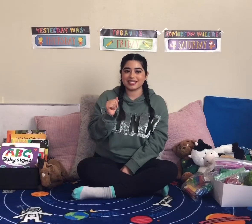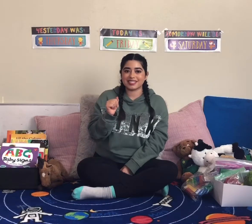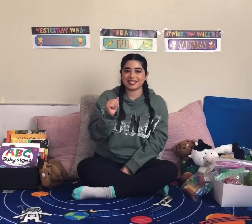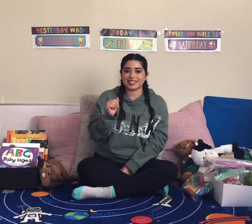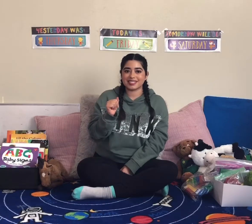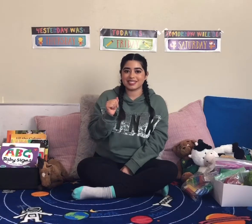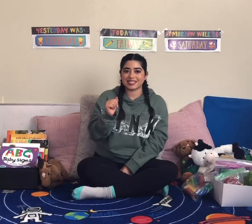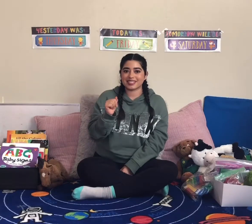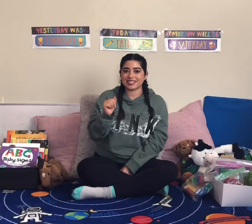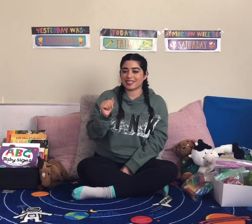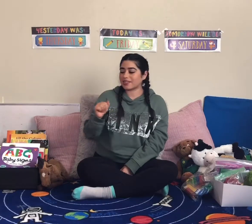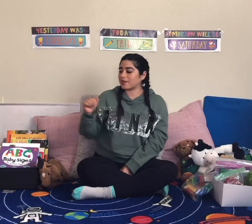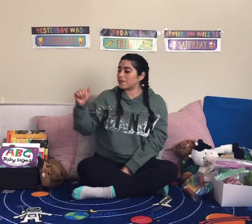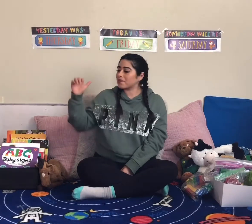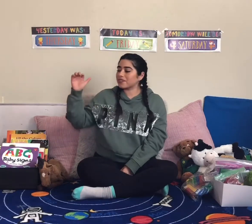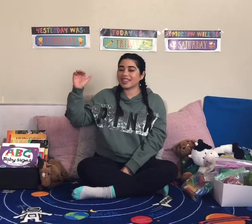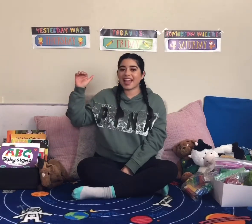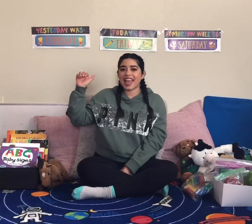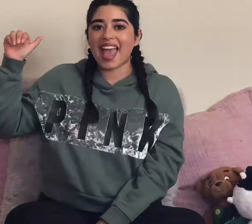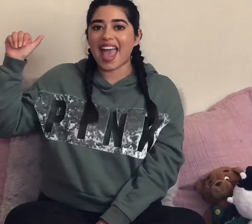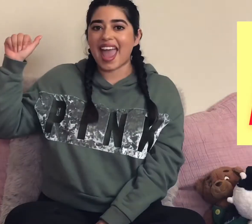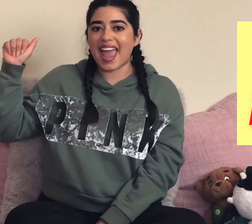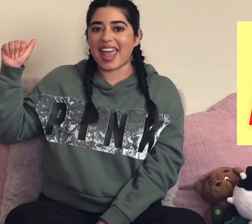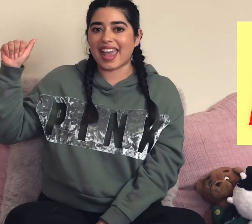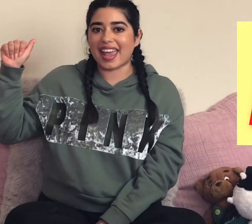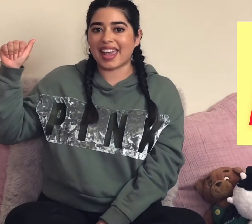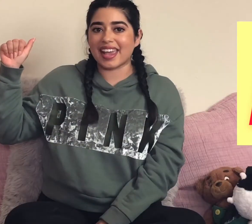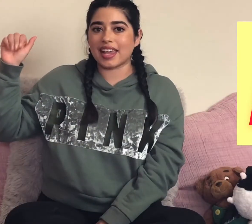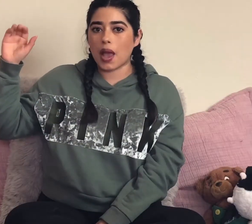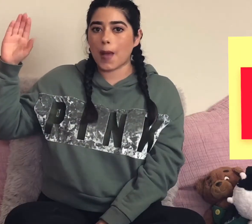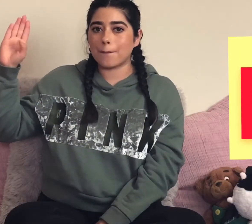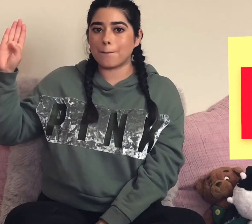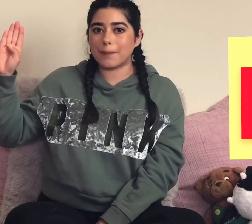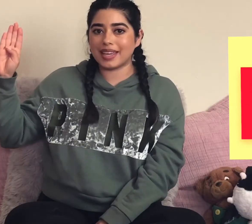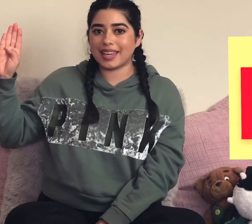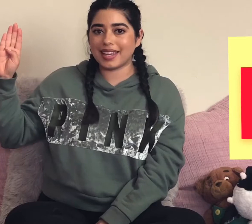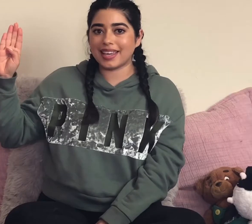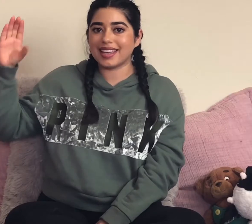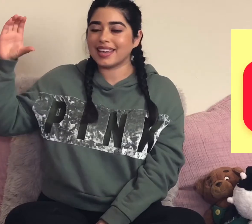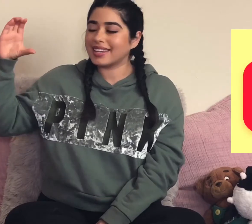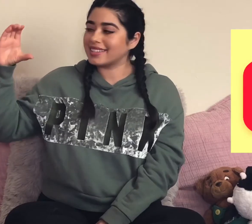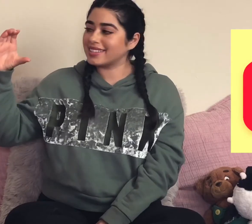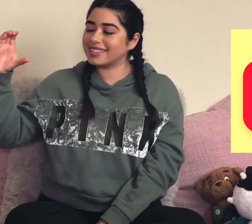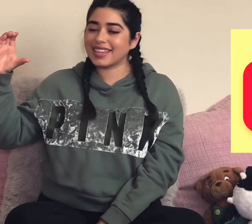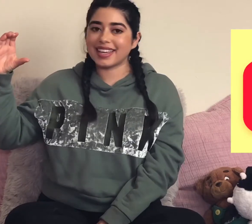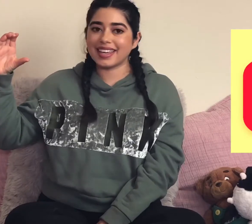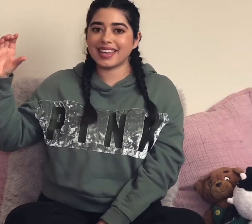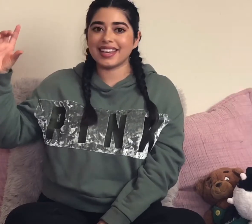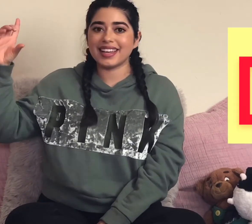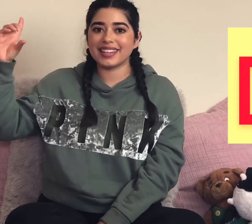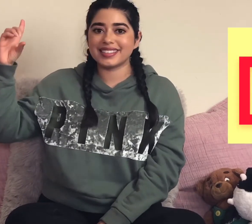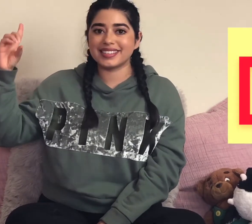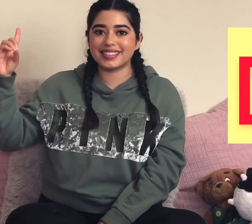Here we go. A B C D